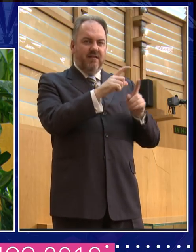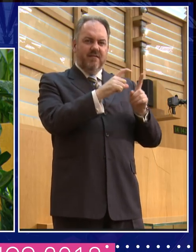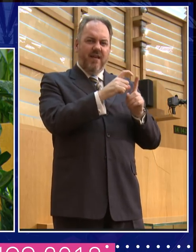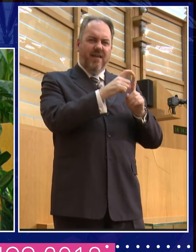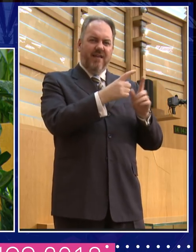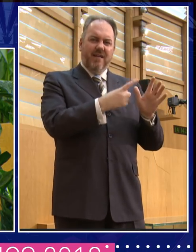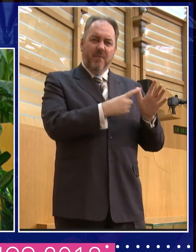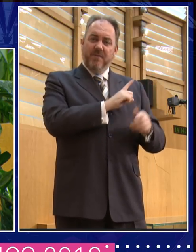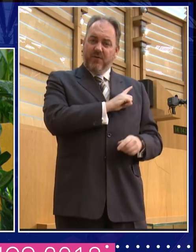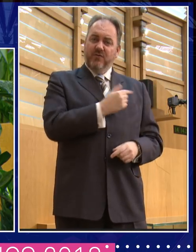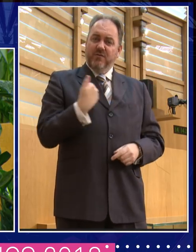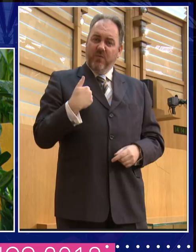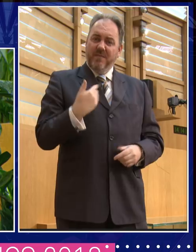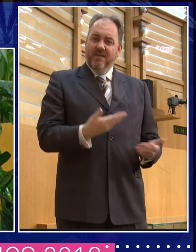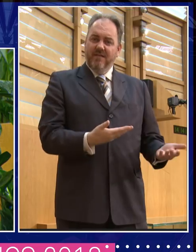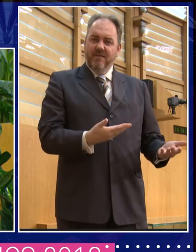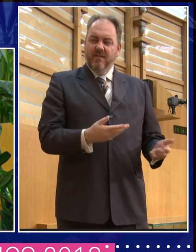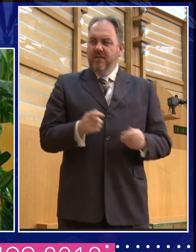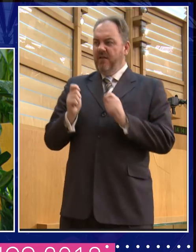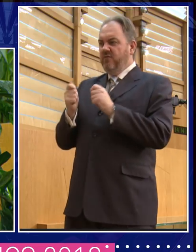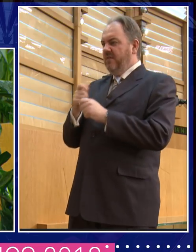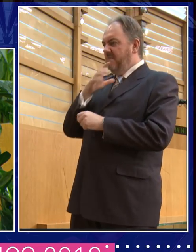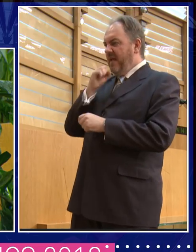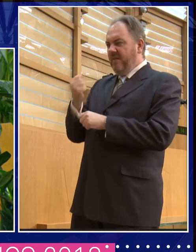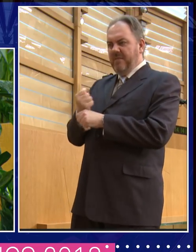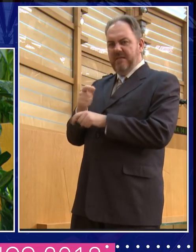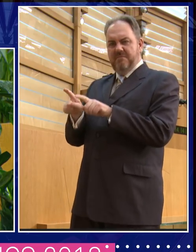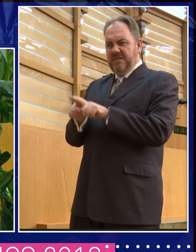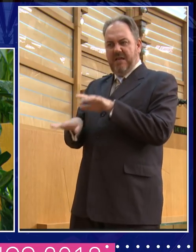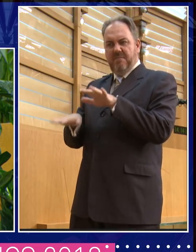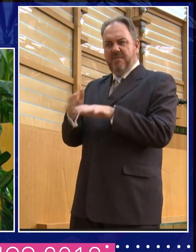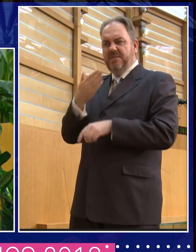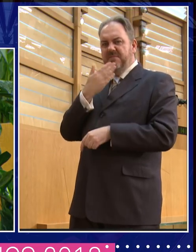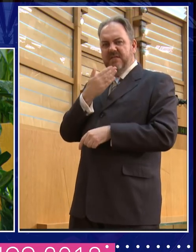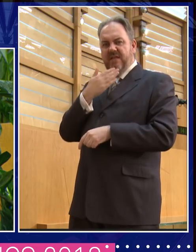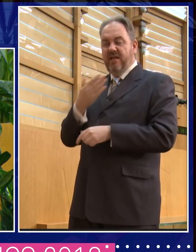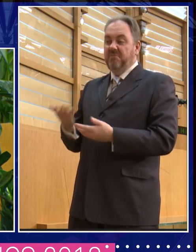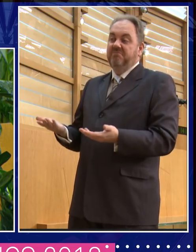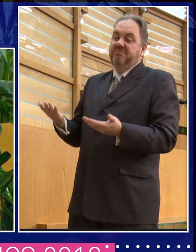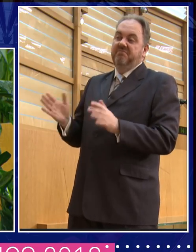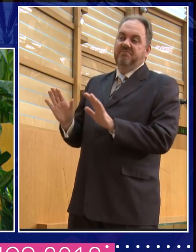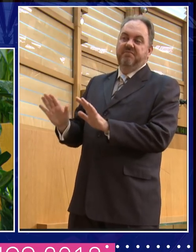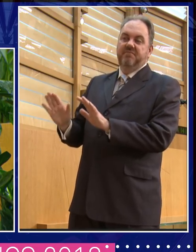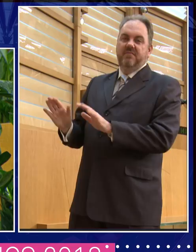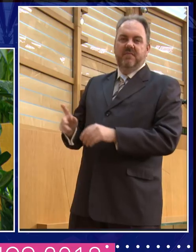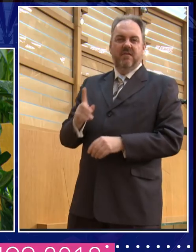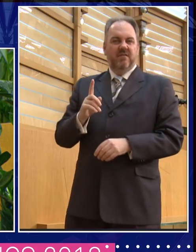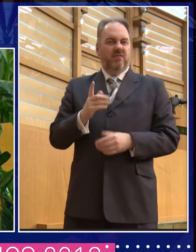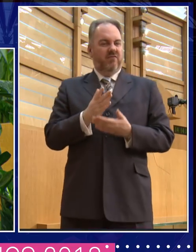Diane Abbott, the reaction to it was, you know, you are not fit for public office. You know, that